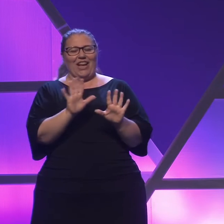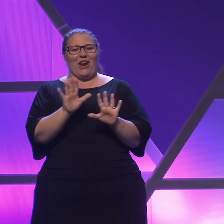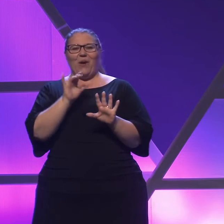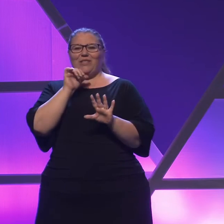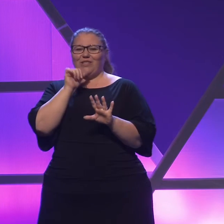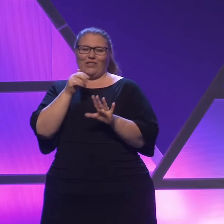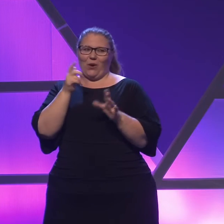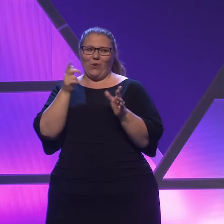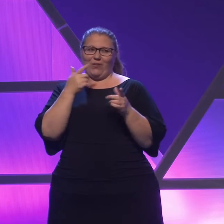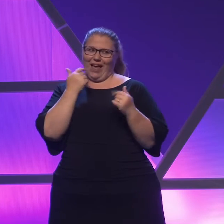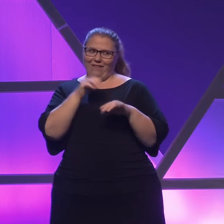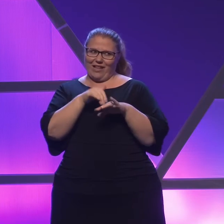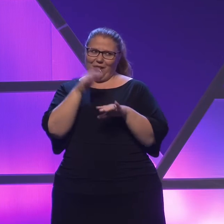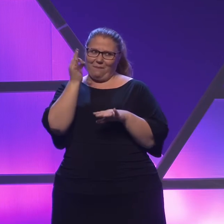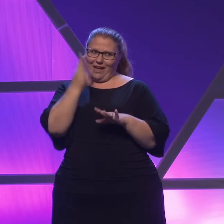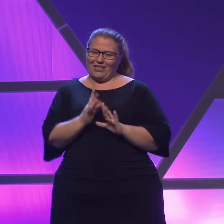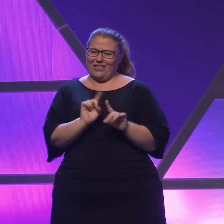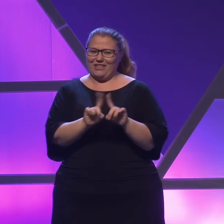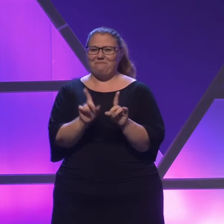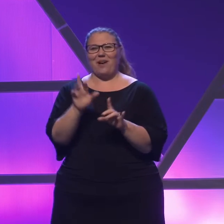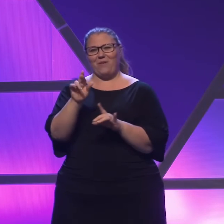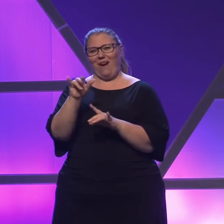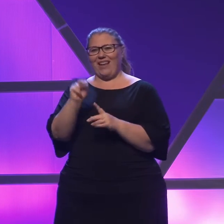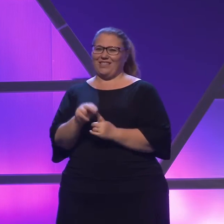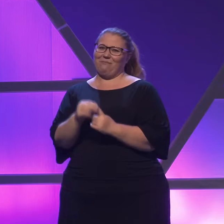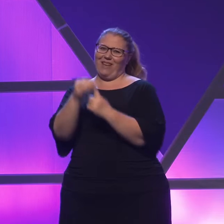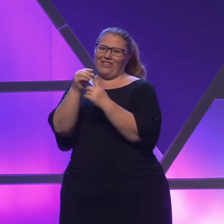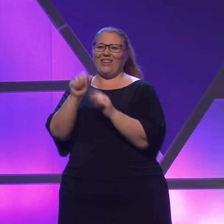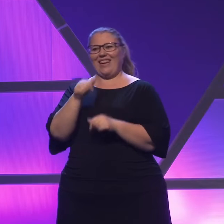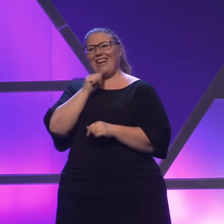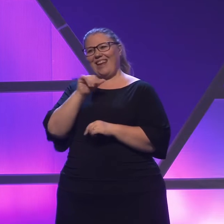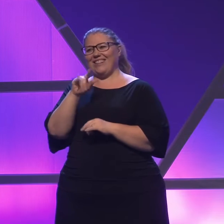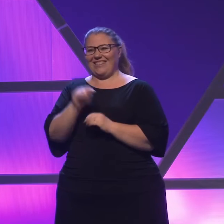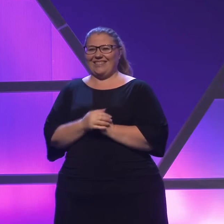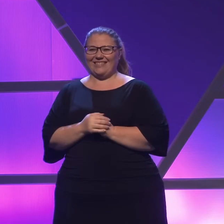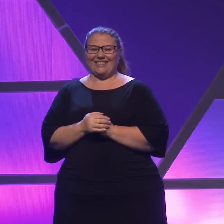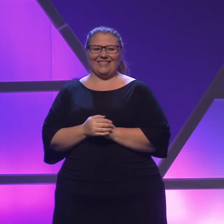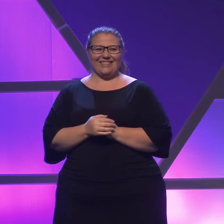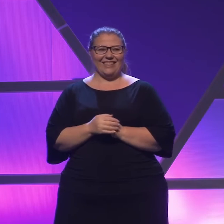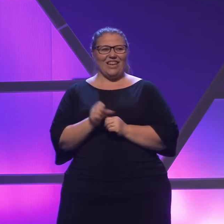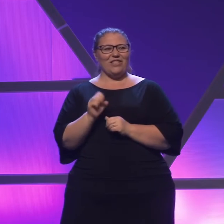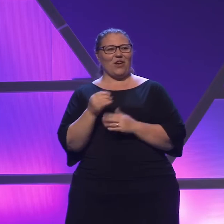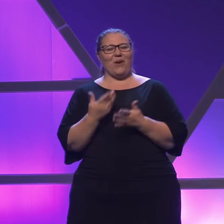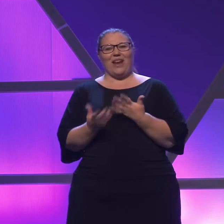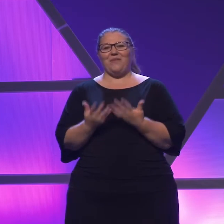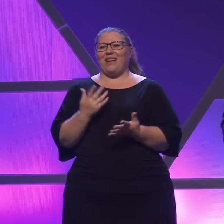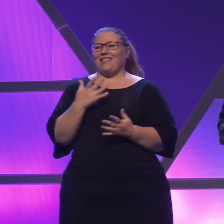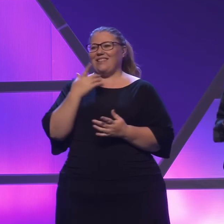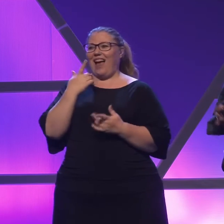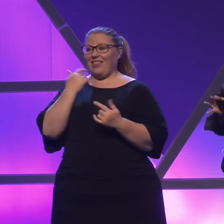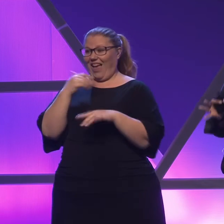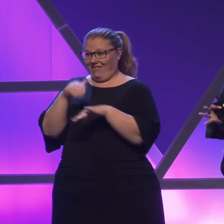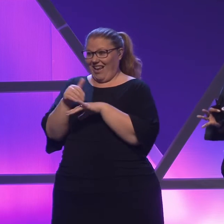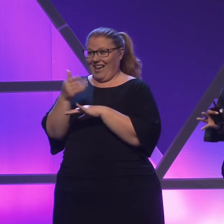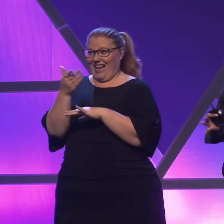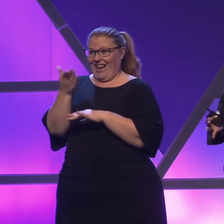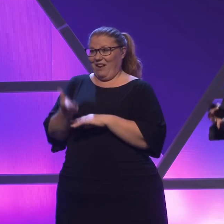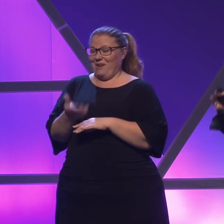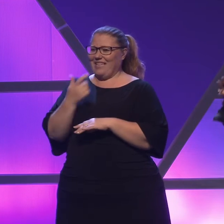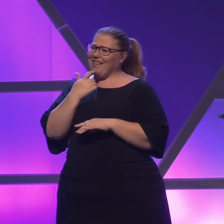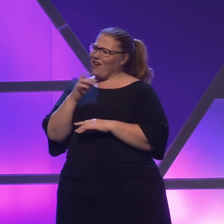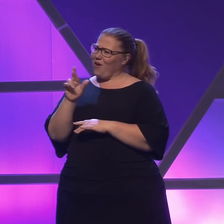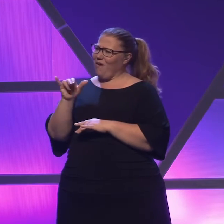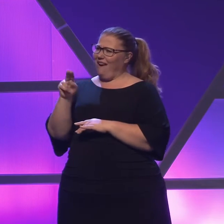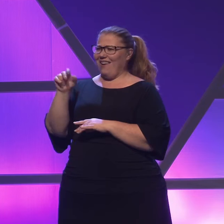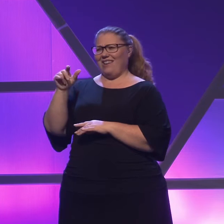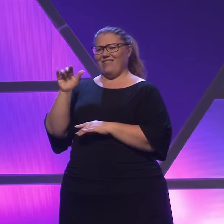pastor, right? But Ryan's special. He can handle it. So anyways, I laughed at him, and I'm like, Ryan, I